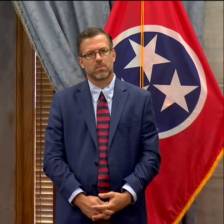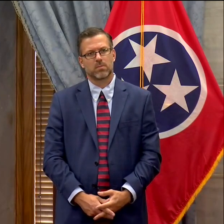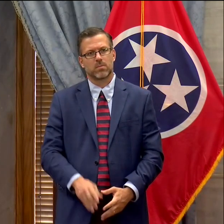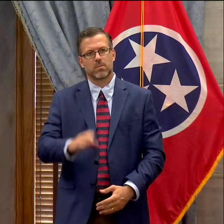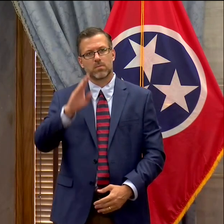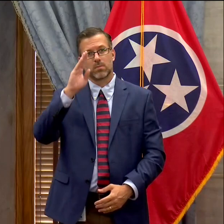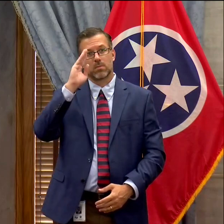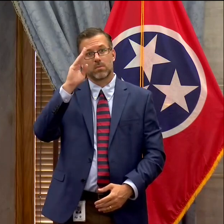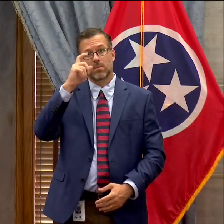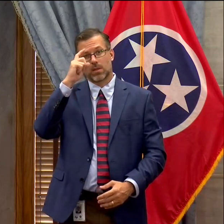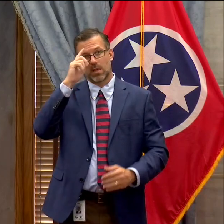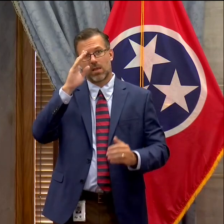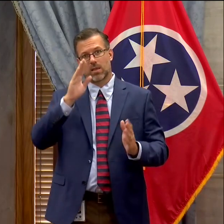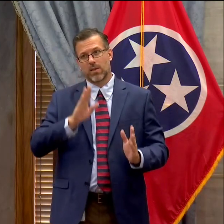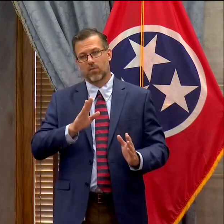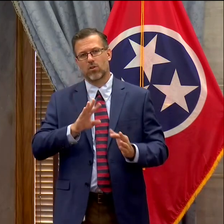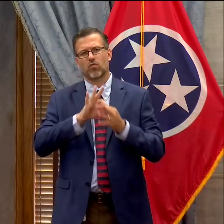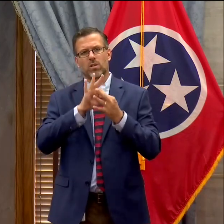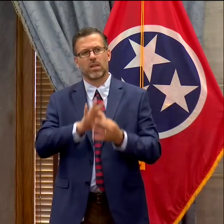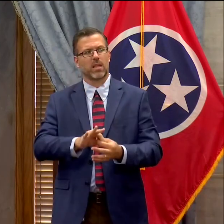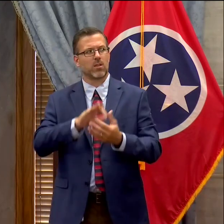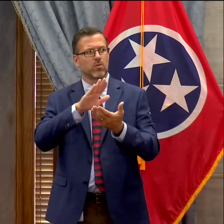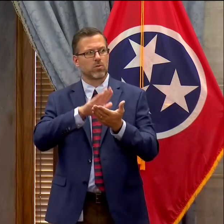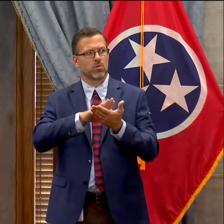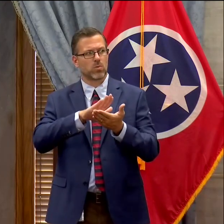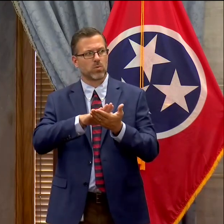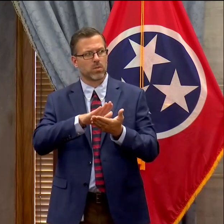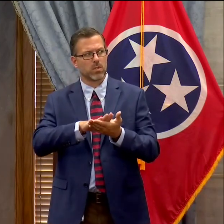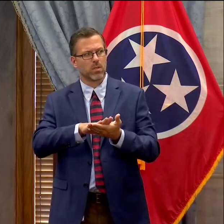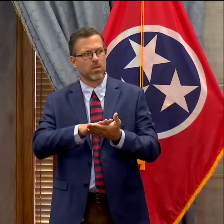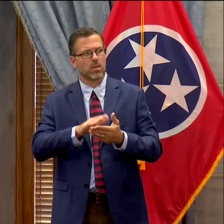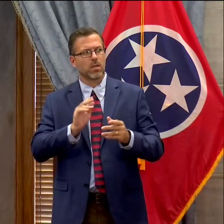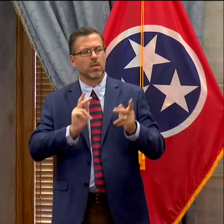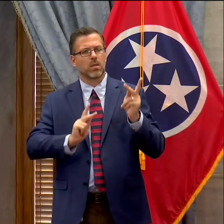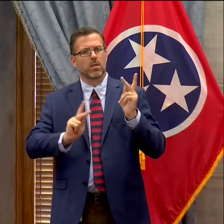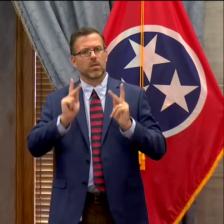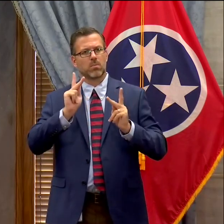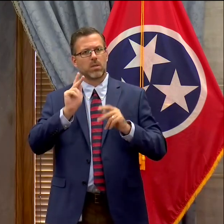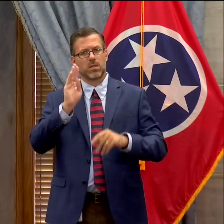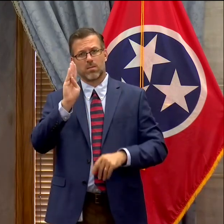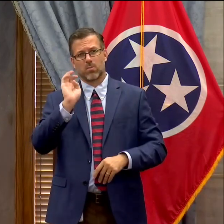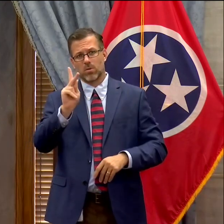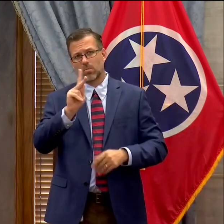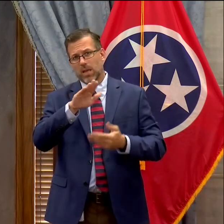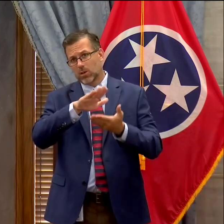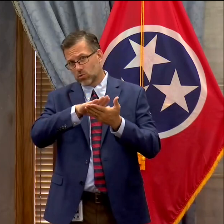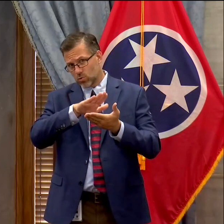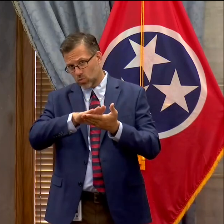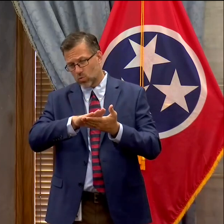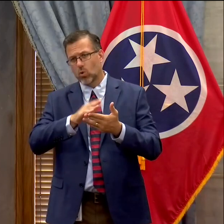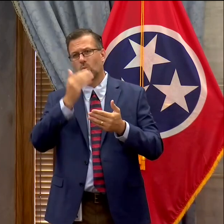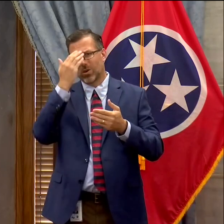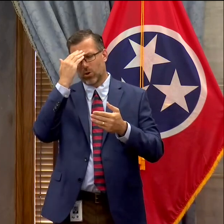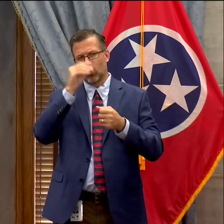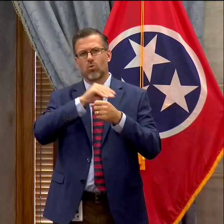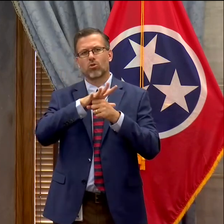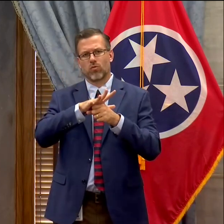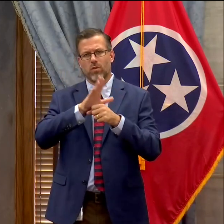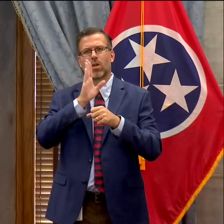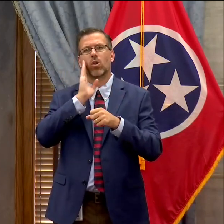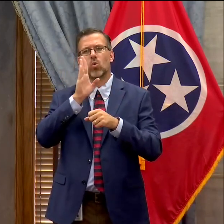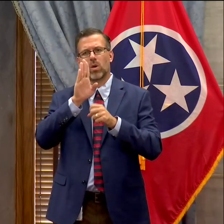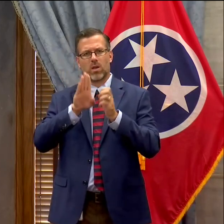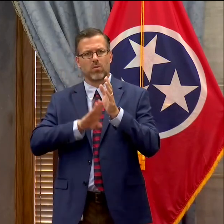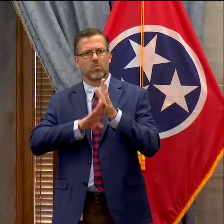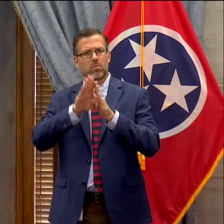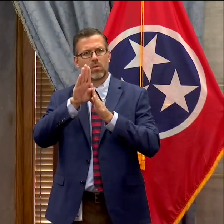Hi, Governor. Going back to schools. So with, obviously, as people go back to schools, the numbers of the positive tests will rise. So we have schools like